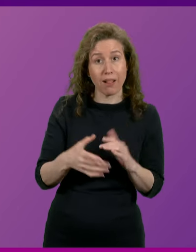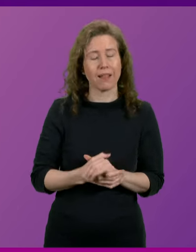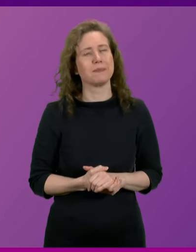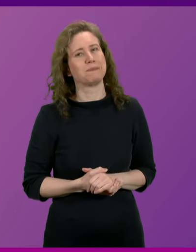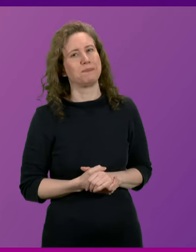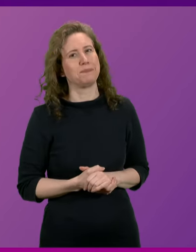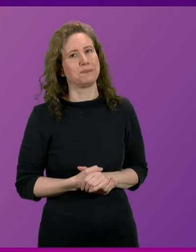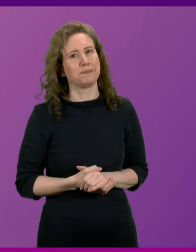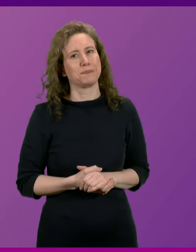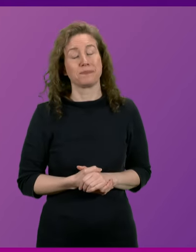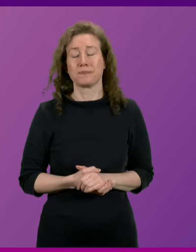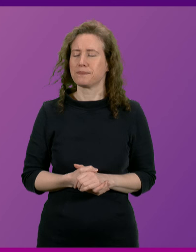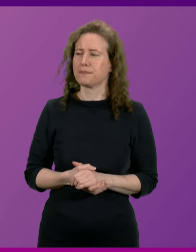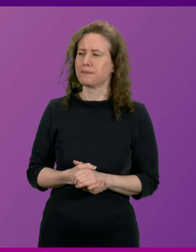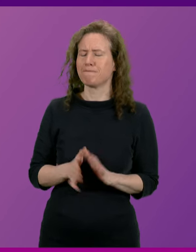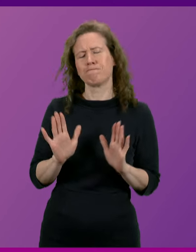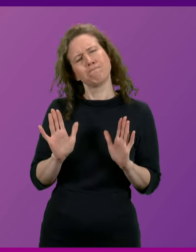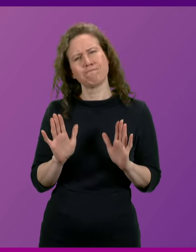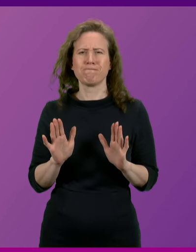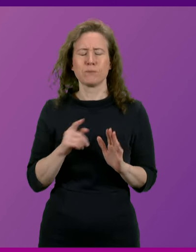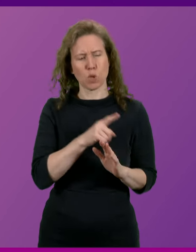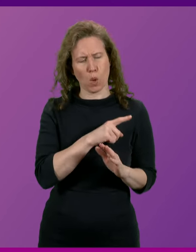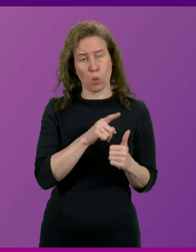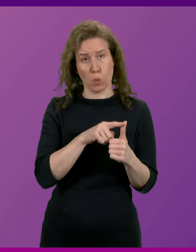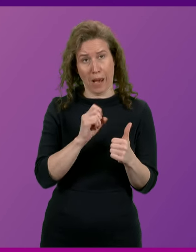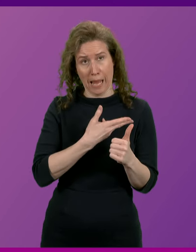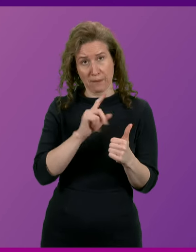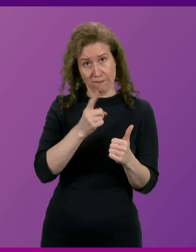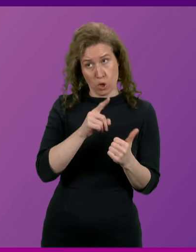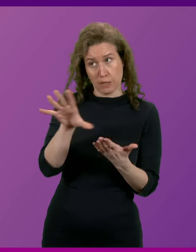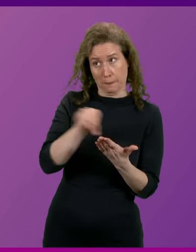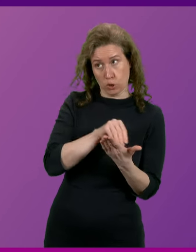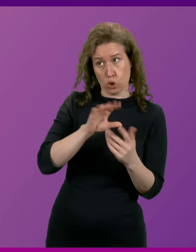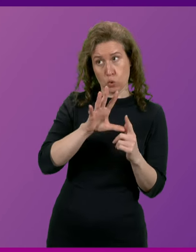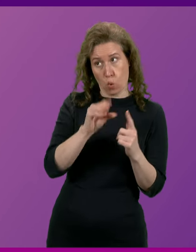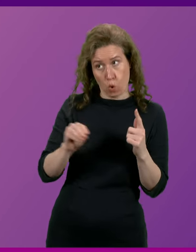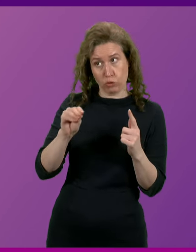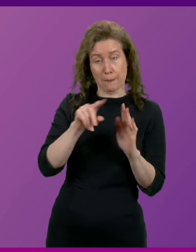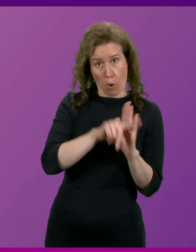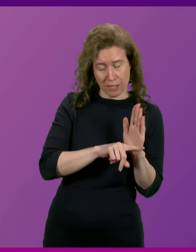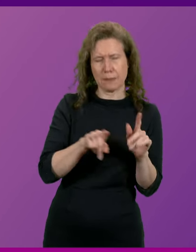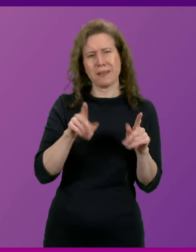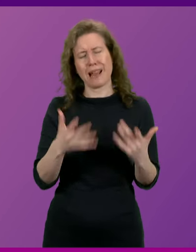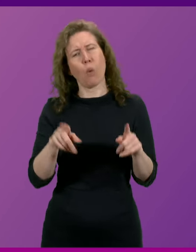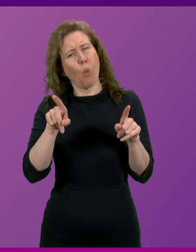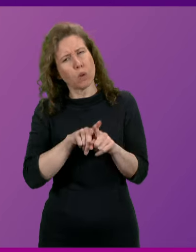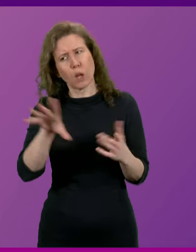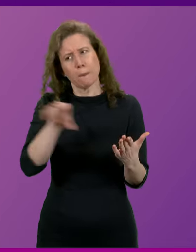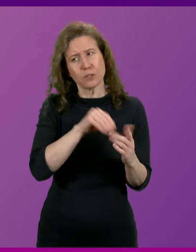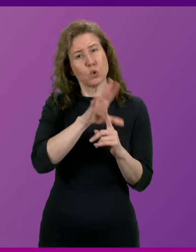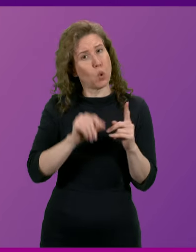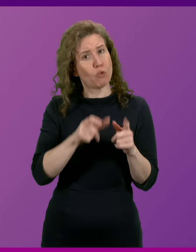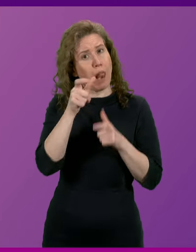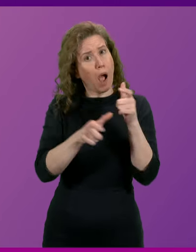Minister. Presiding officer, not content with stealing Tory policies, Anna Sauer is now nicking Tory lines, presiding officer, when it comes to the